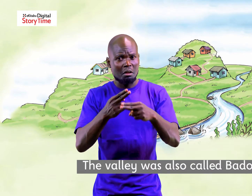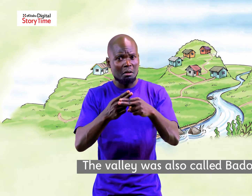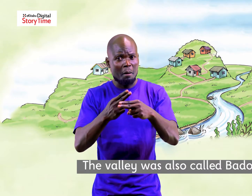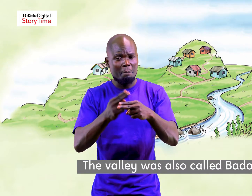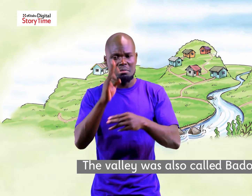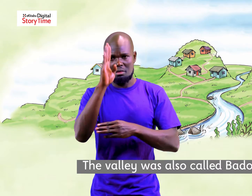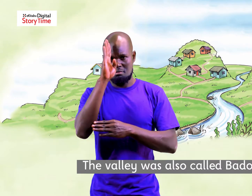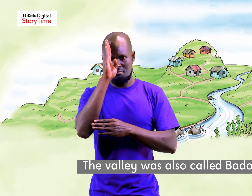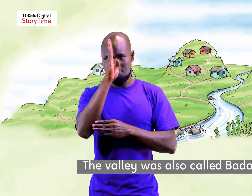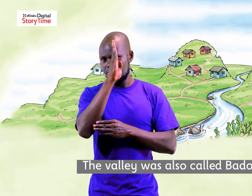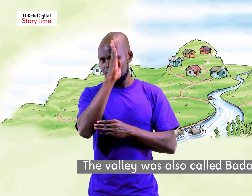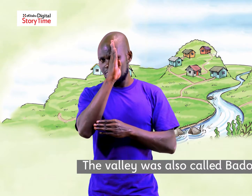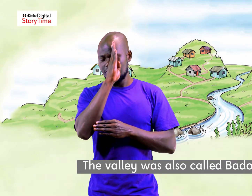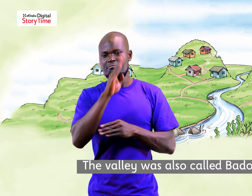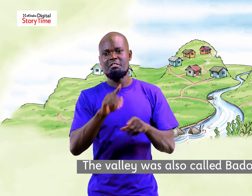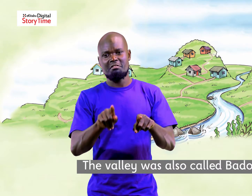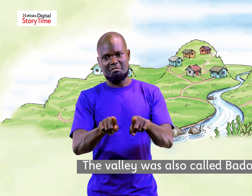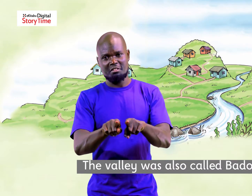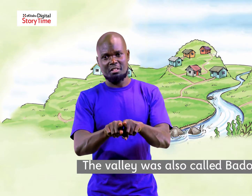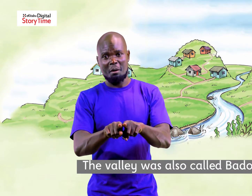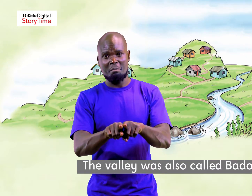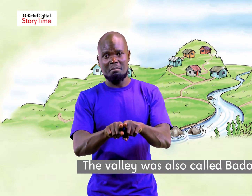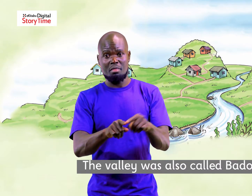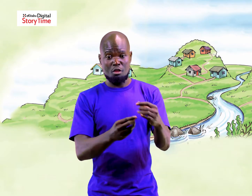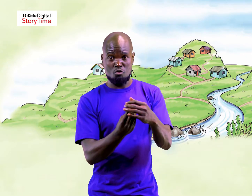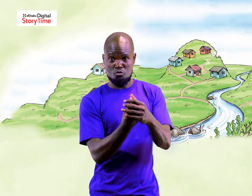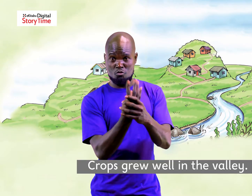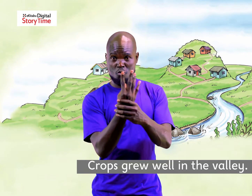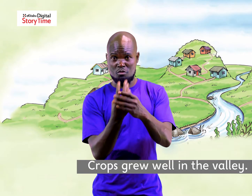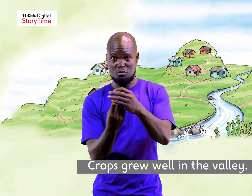the valley was also called badu